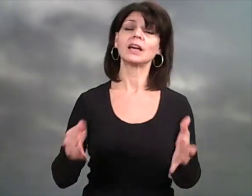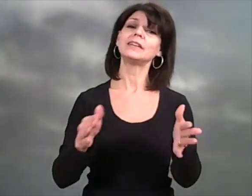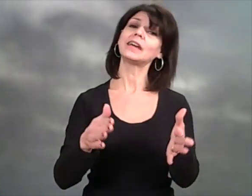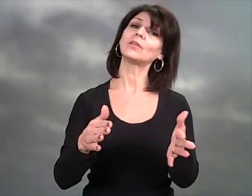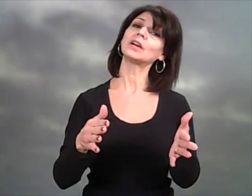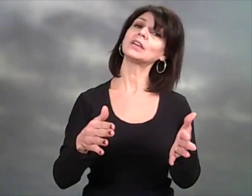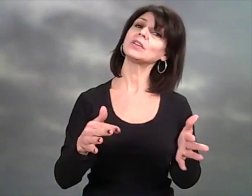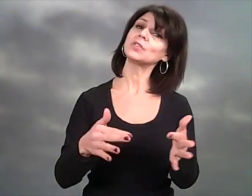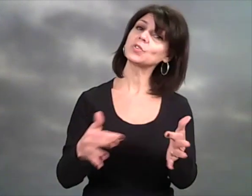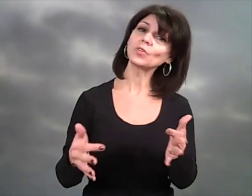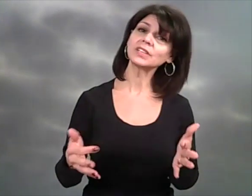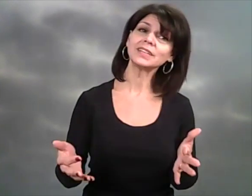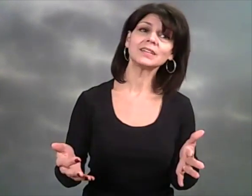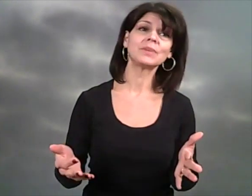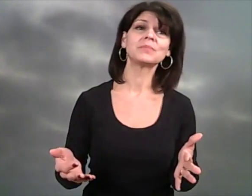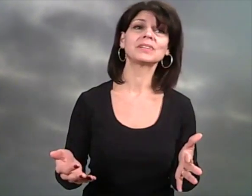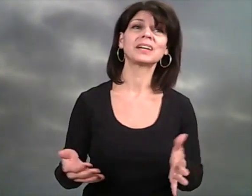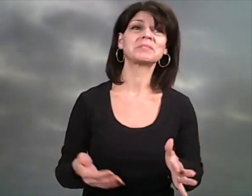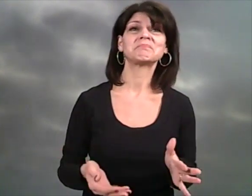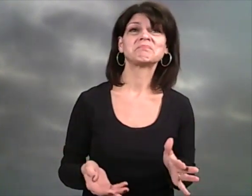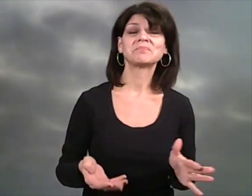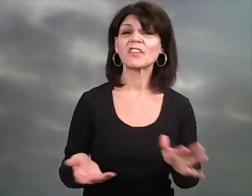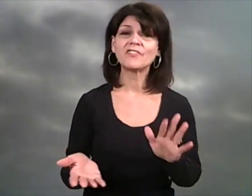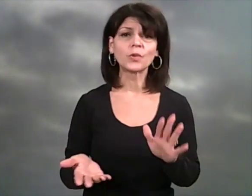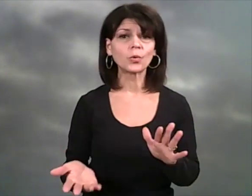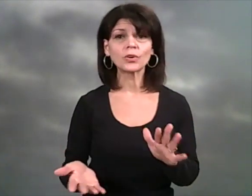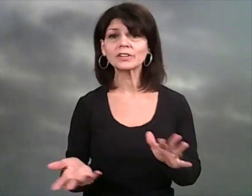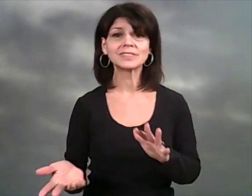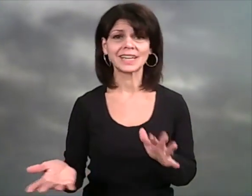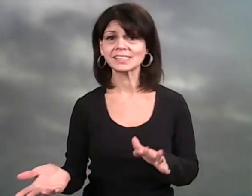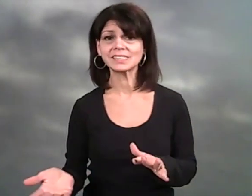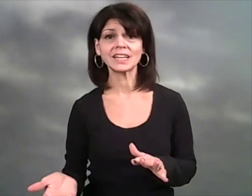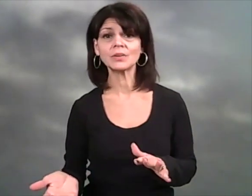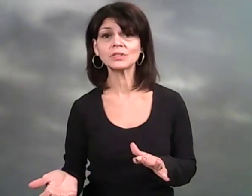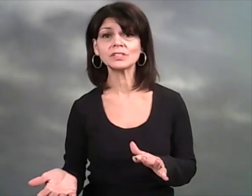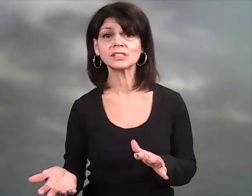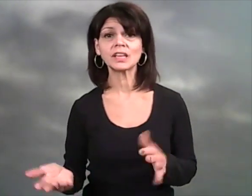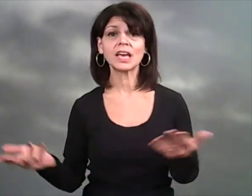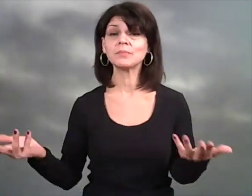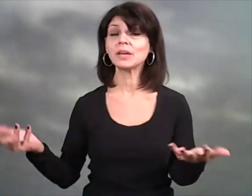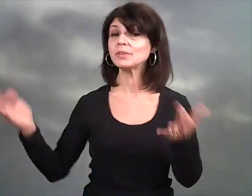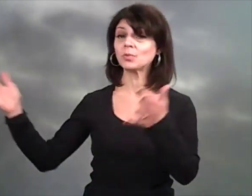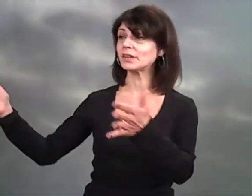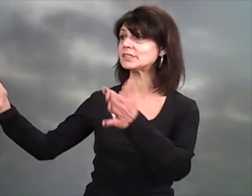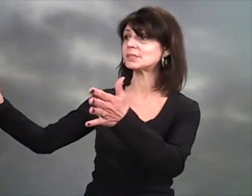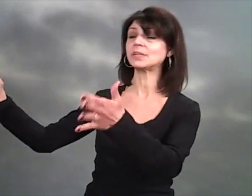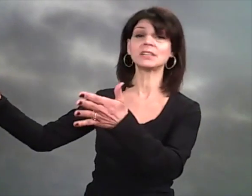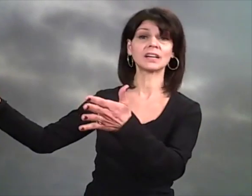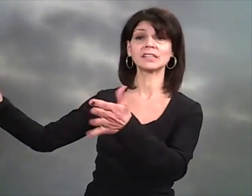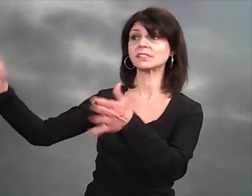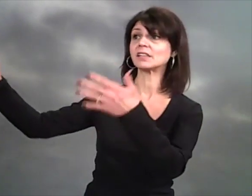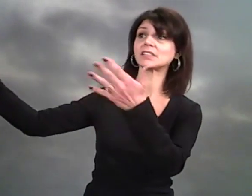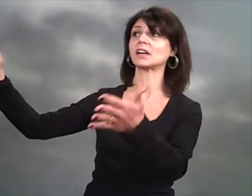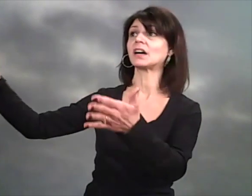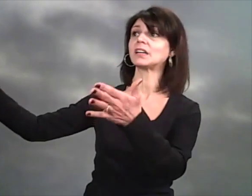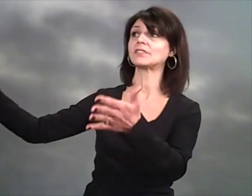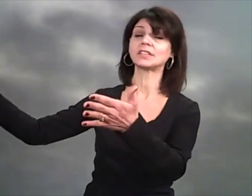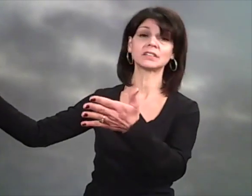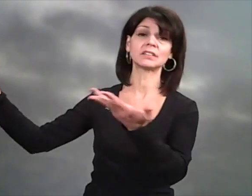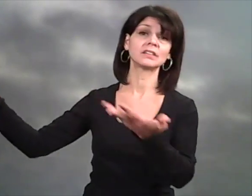Now, you only need maybe like four guest towels and maybe one to be nice on the side of the,